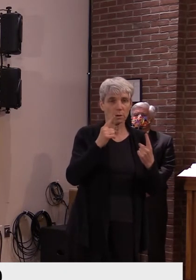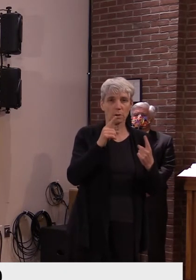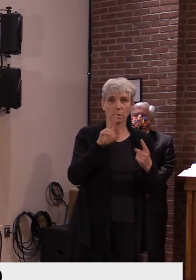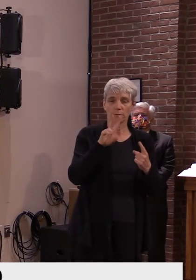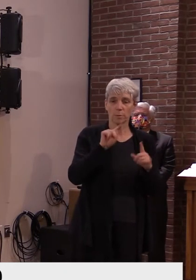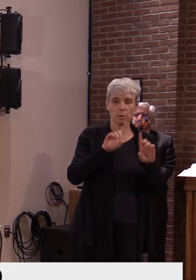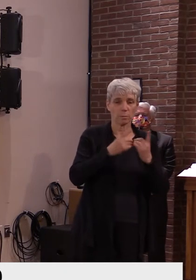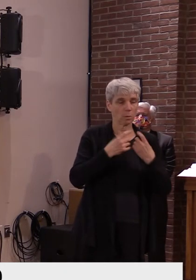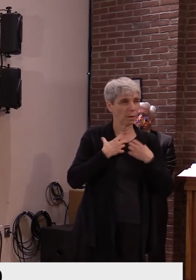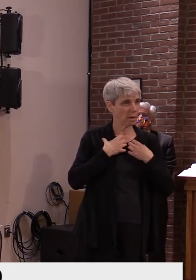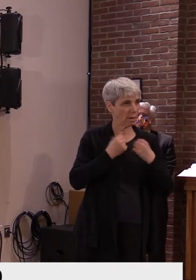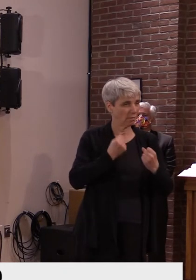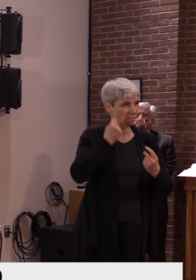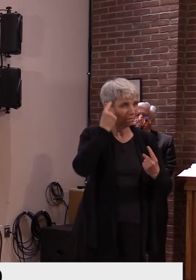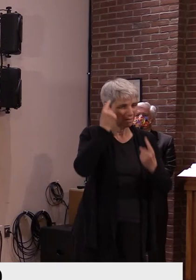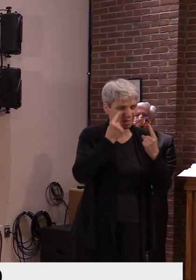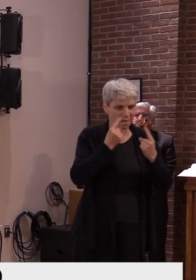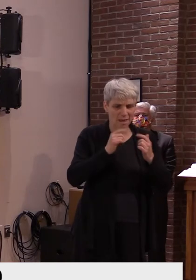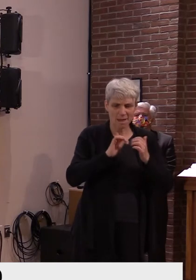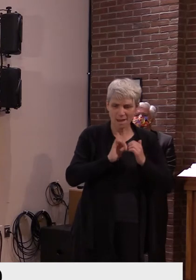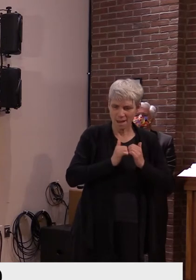looking at any other, um,